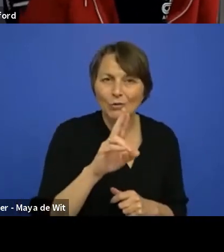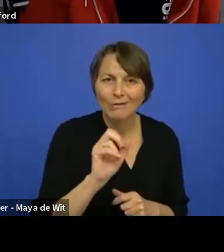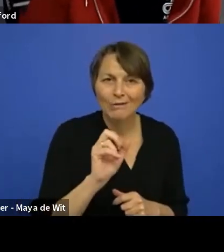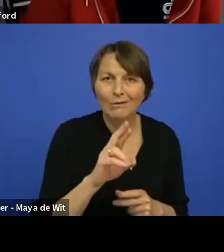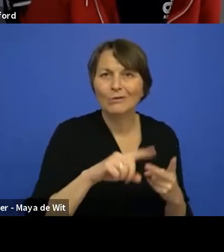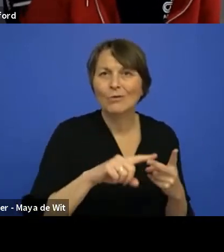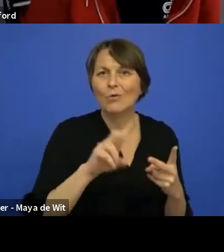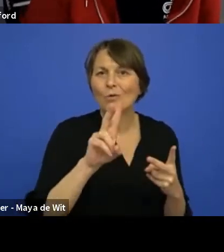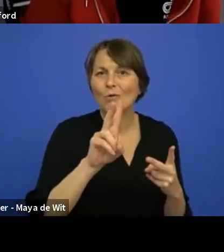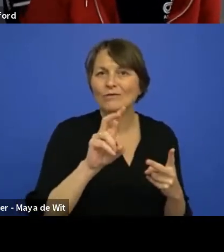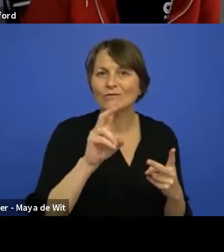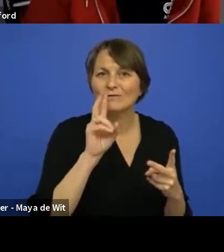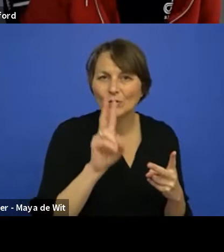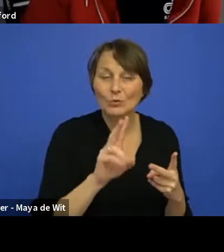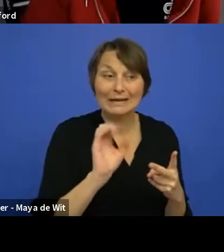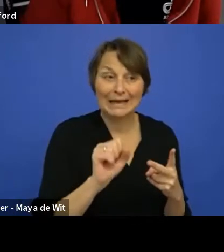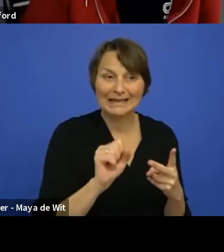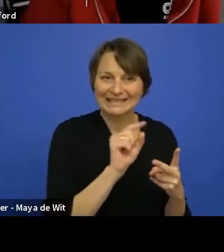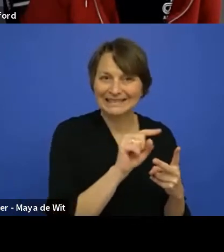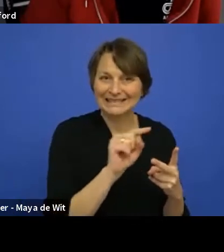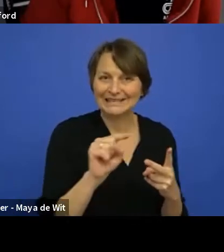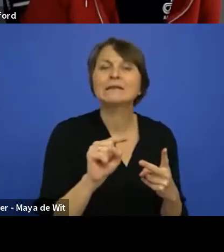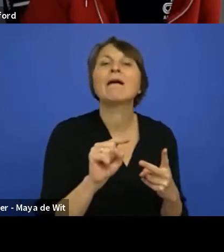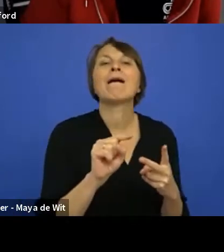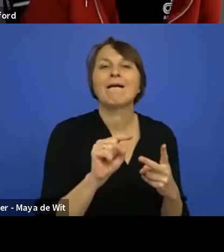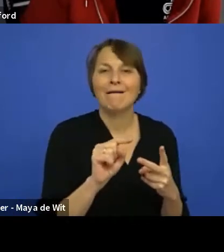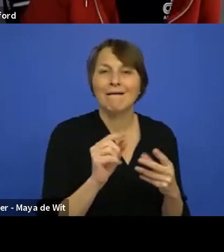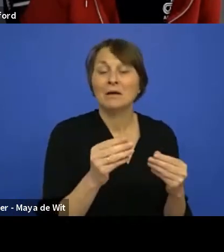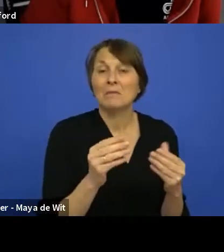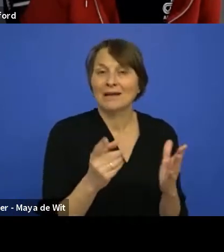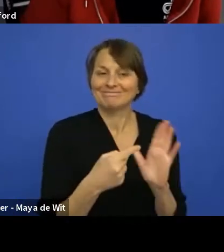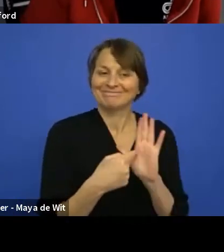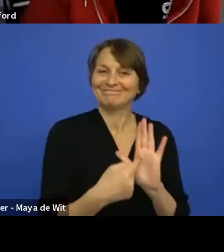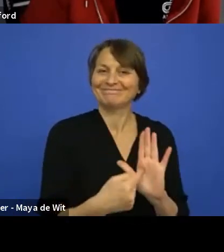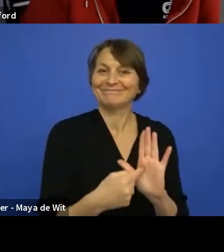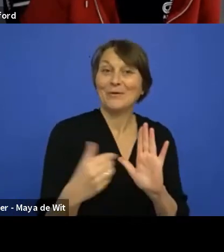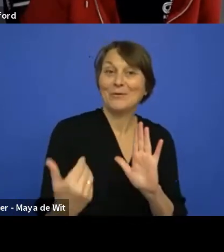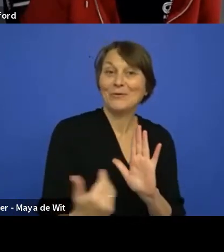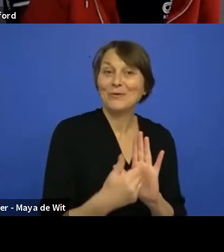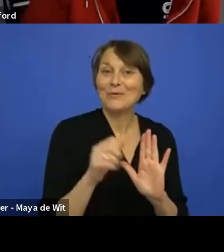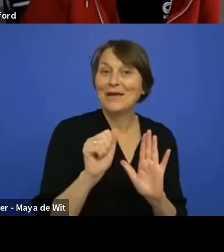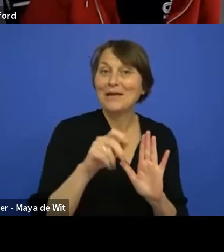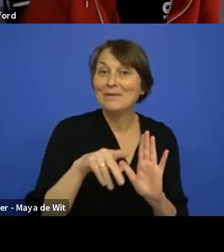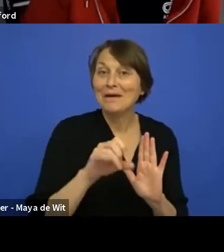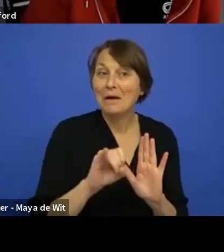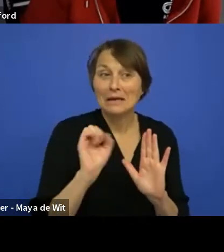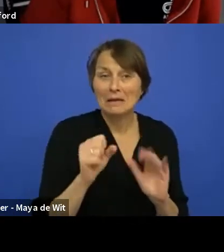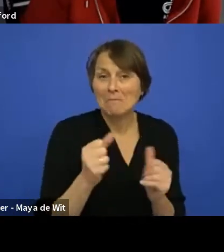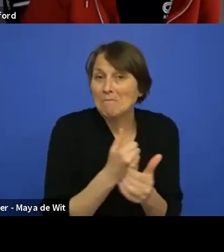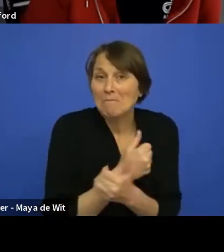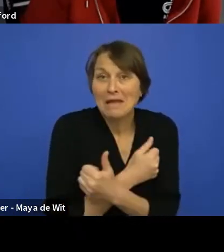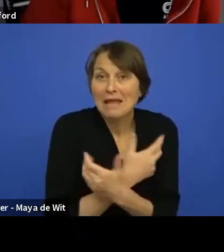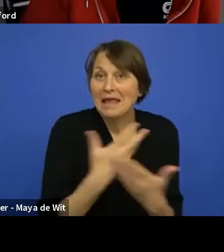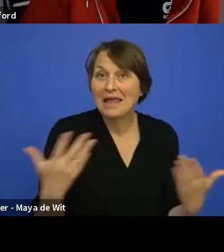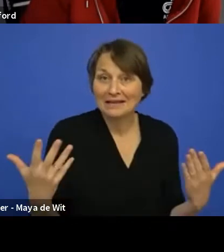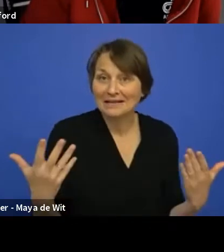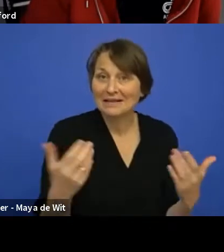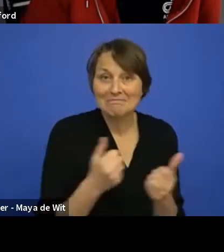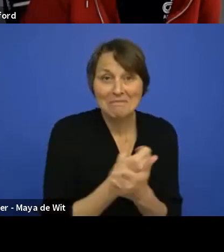that you can actually, you can use the new API or we'll be able to use the new API with any framework. Uh, and, and I think that would be cool to,